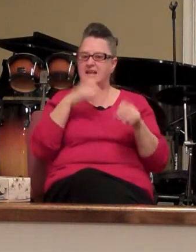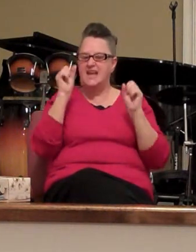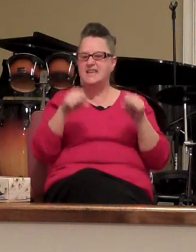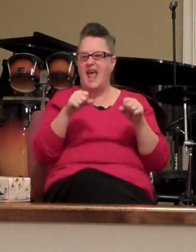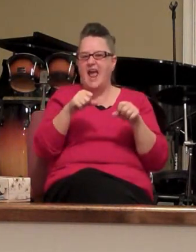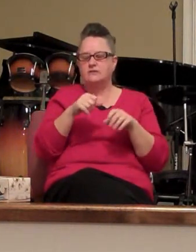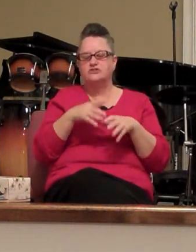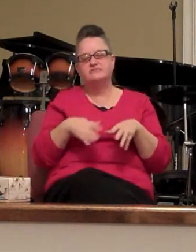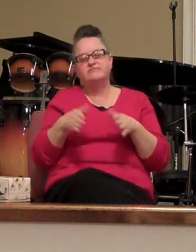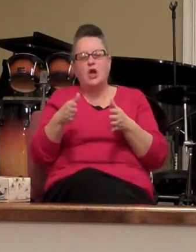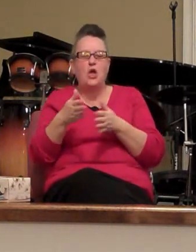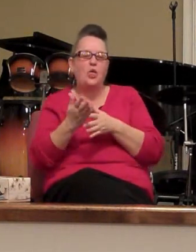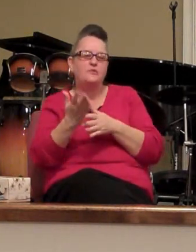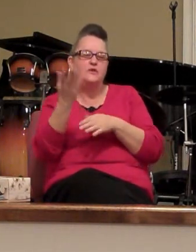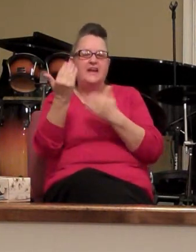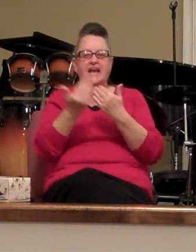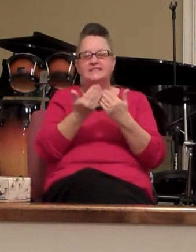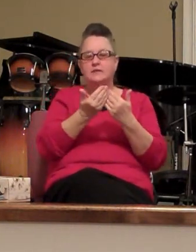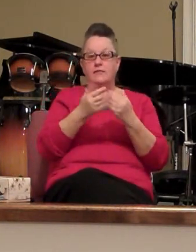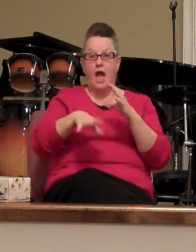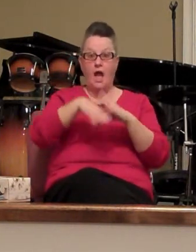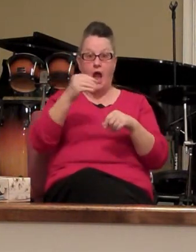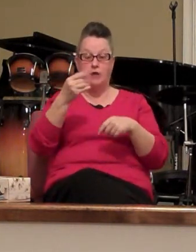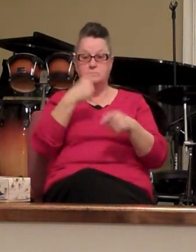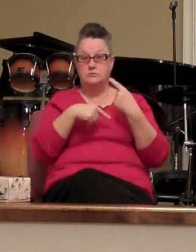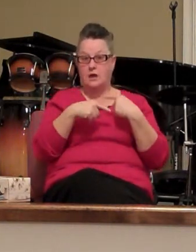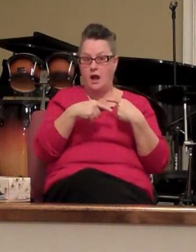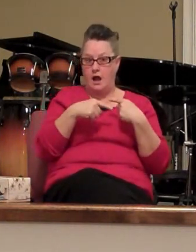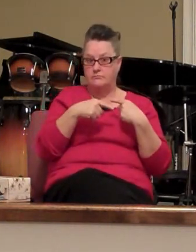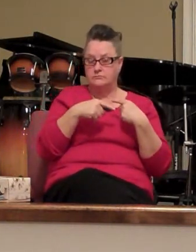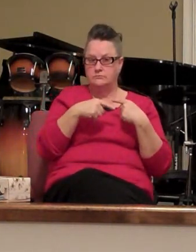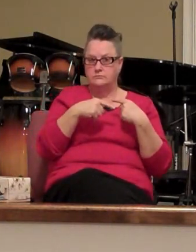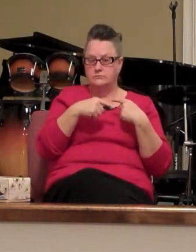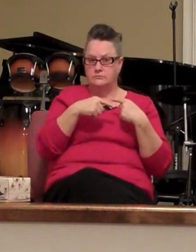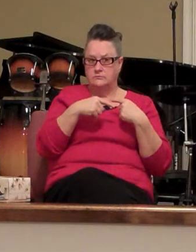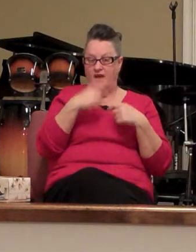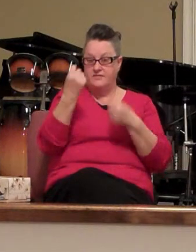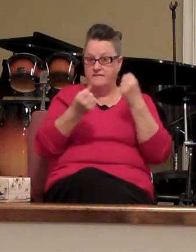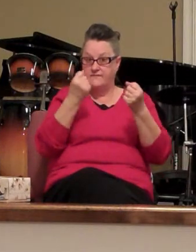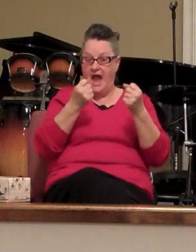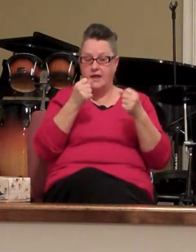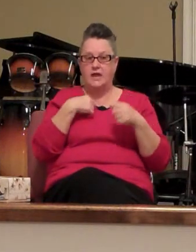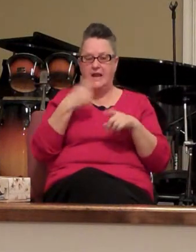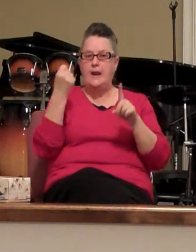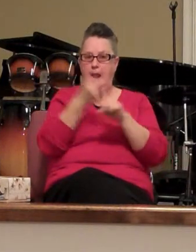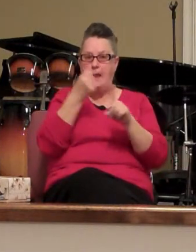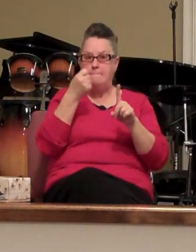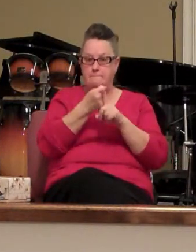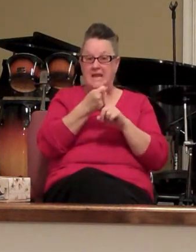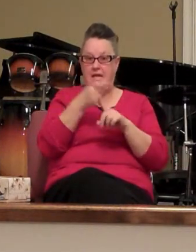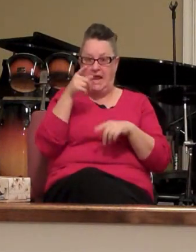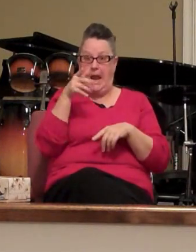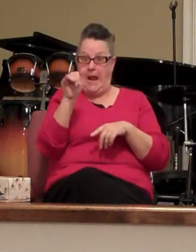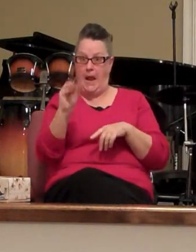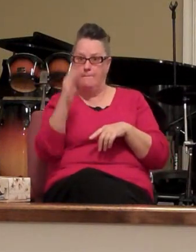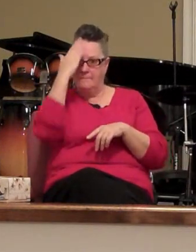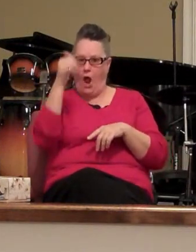to his victory the outcome of the fight was Felix Trinidad beat Oscar De La Hoya because he finished